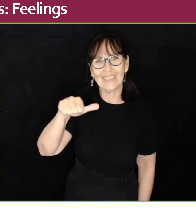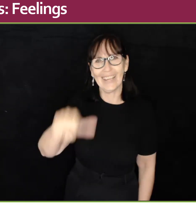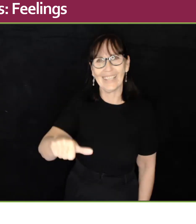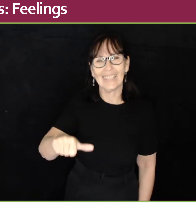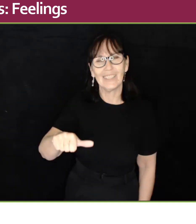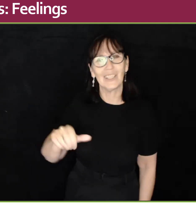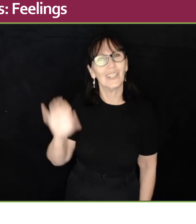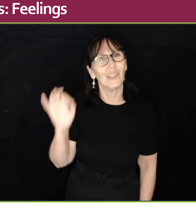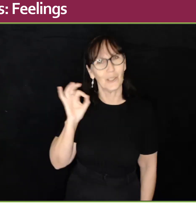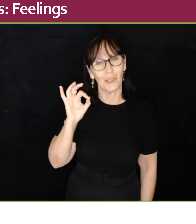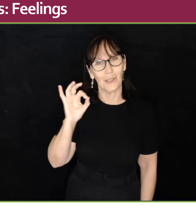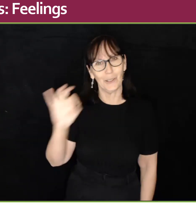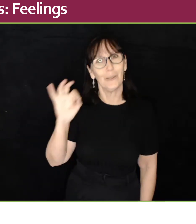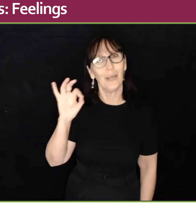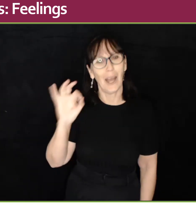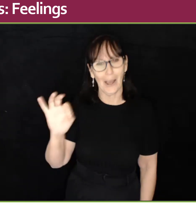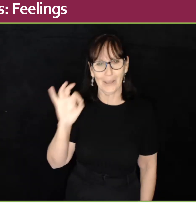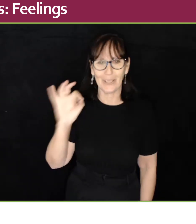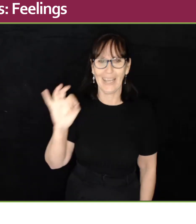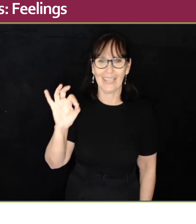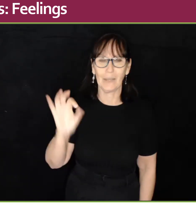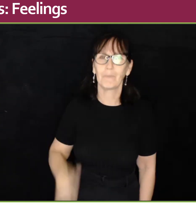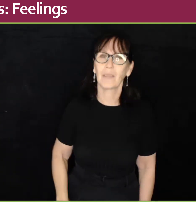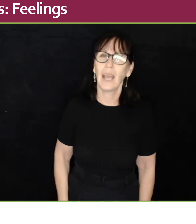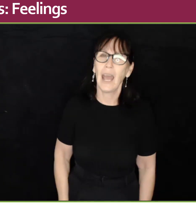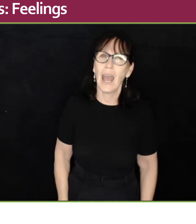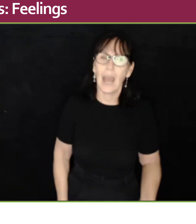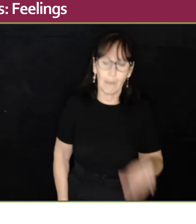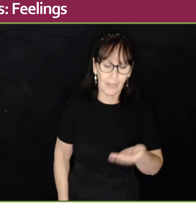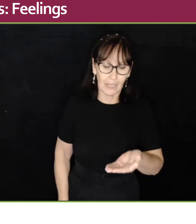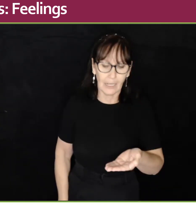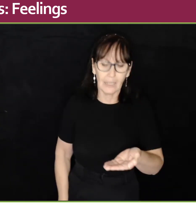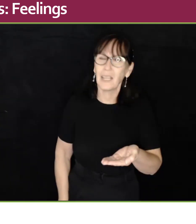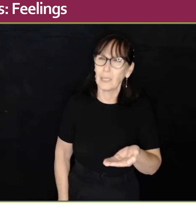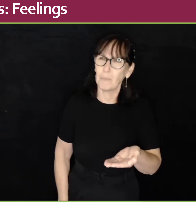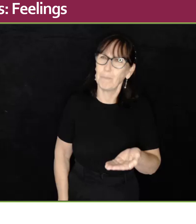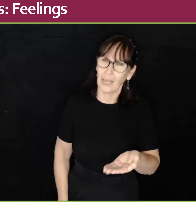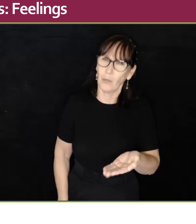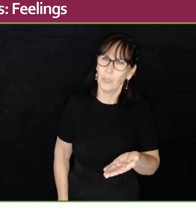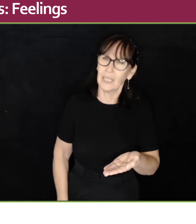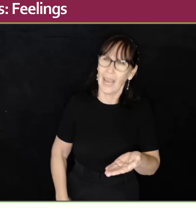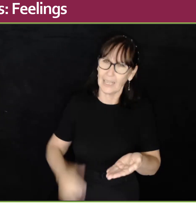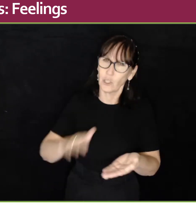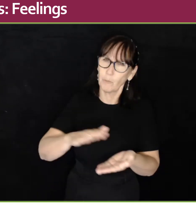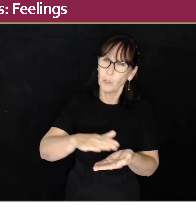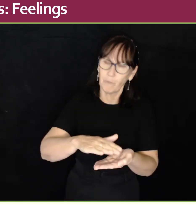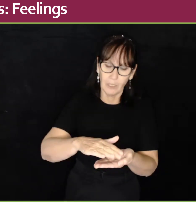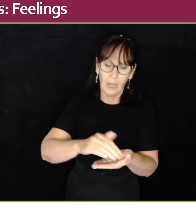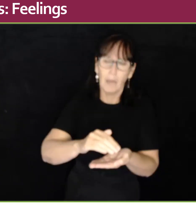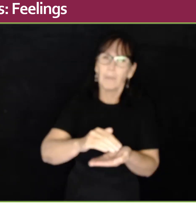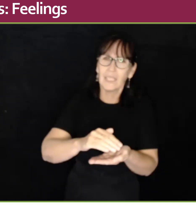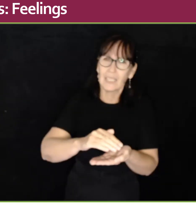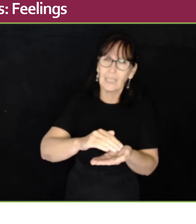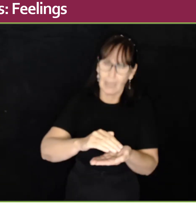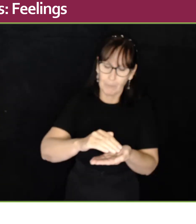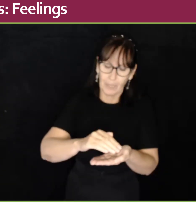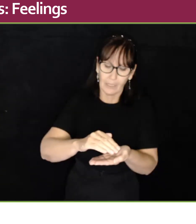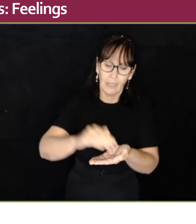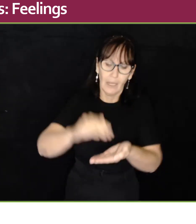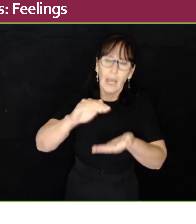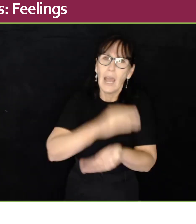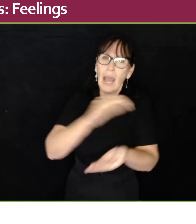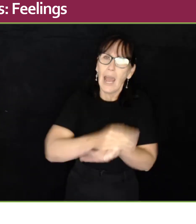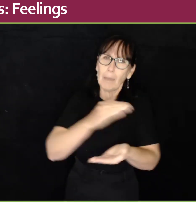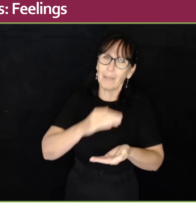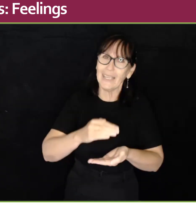Okay. You can also do okay. Happy. It's like a backwards H movement, but it's a clapping.